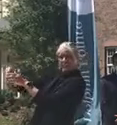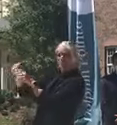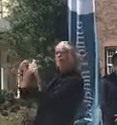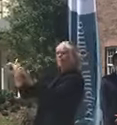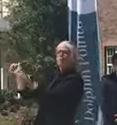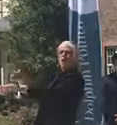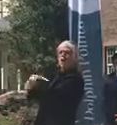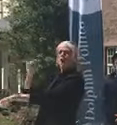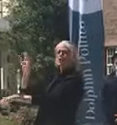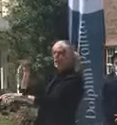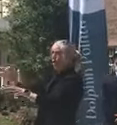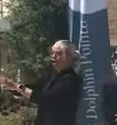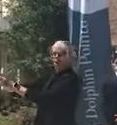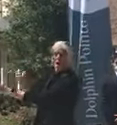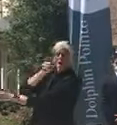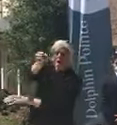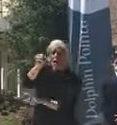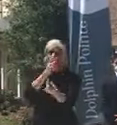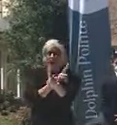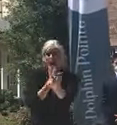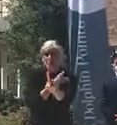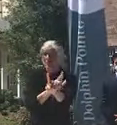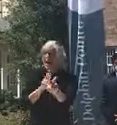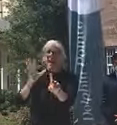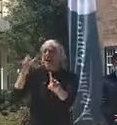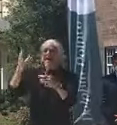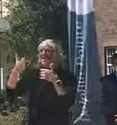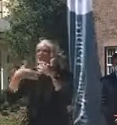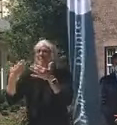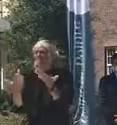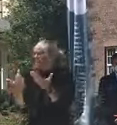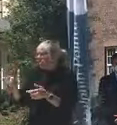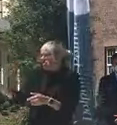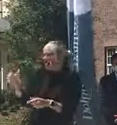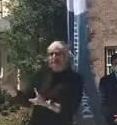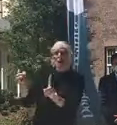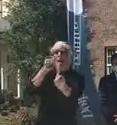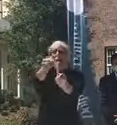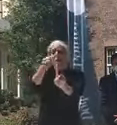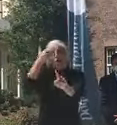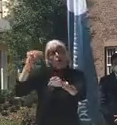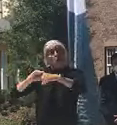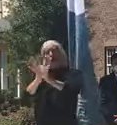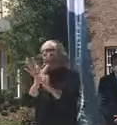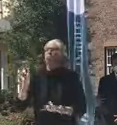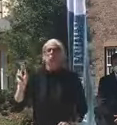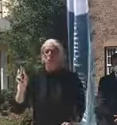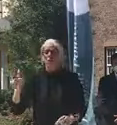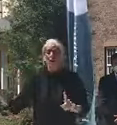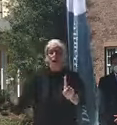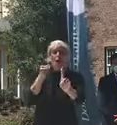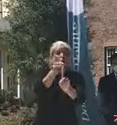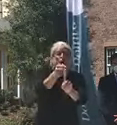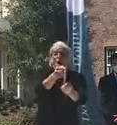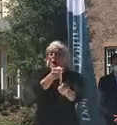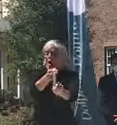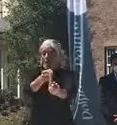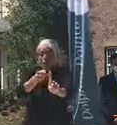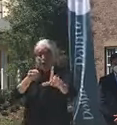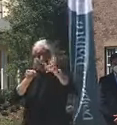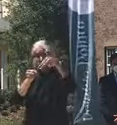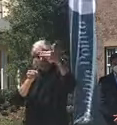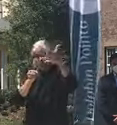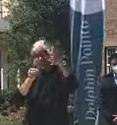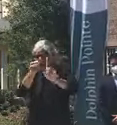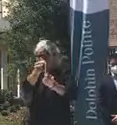even if unrelated to coronavirus, that before they're discharged back to a long-term care facility, that they're